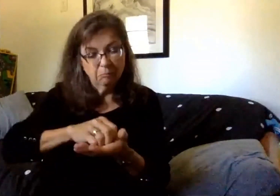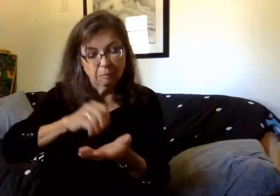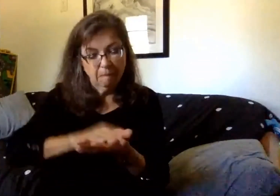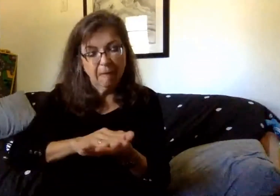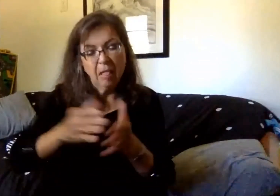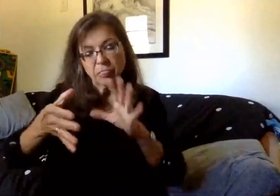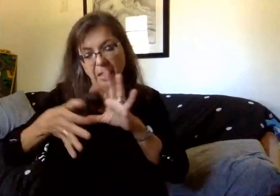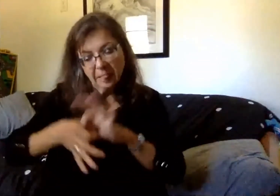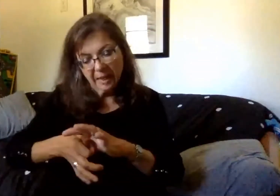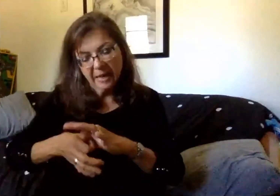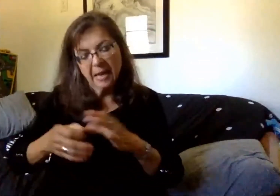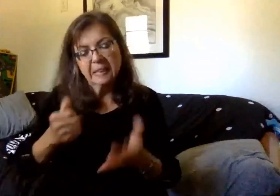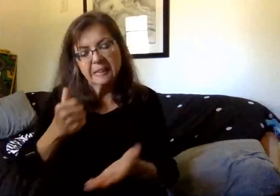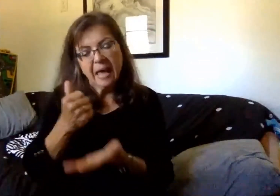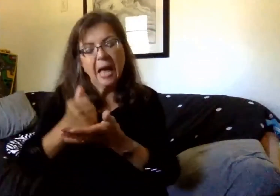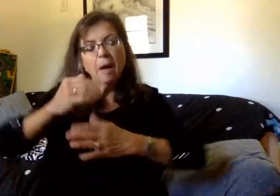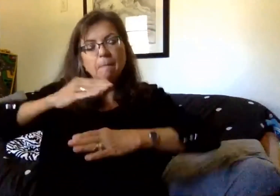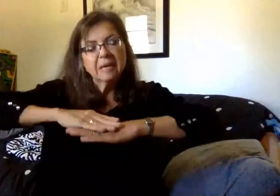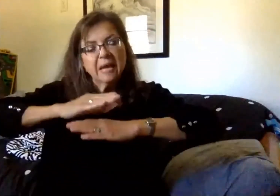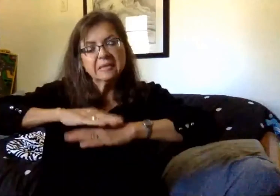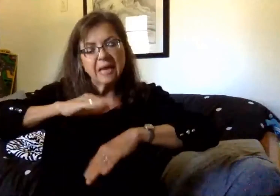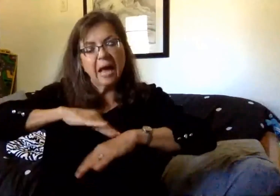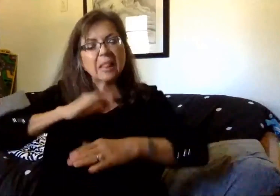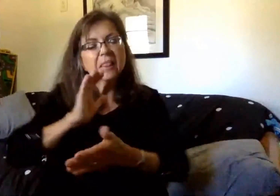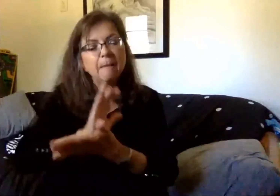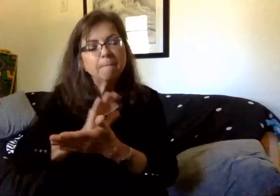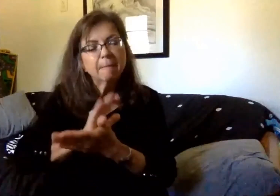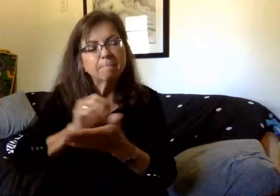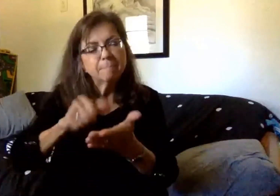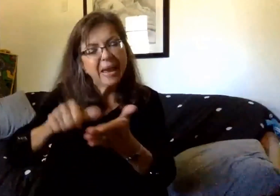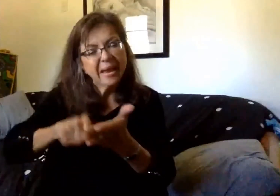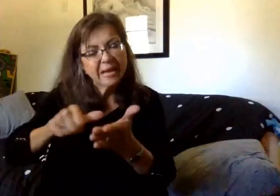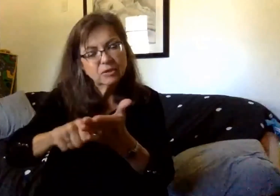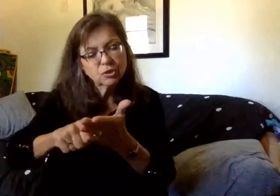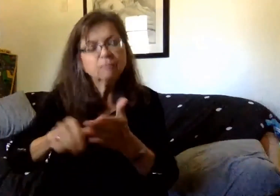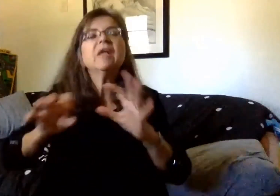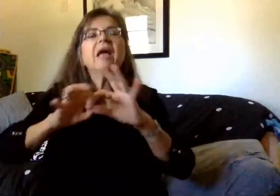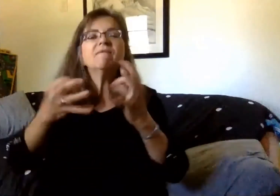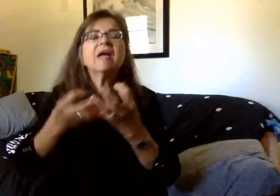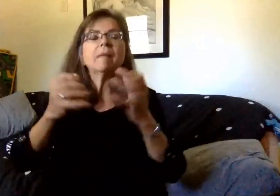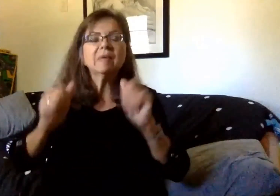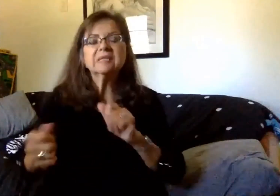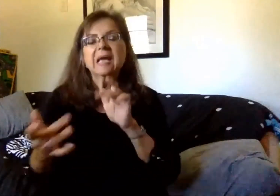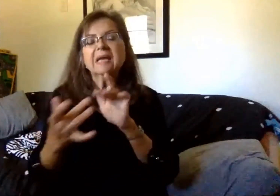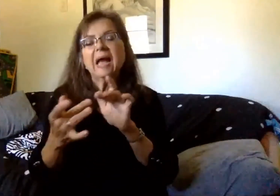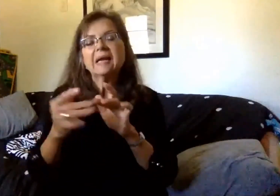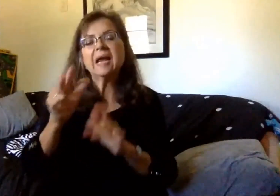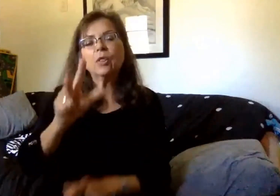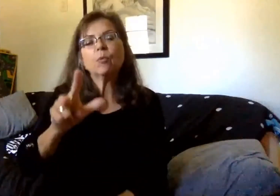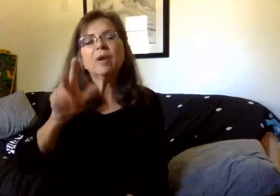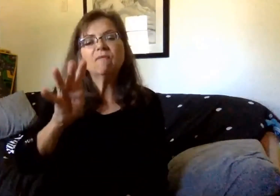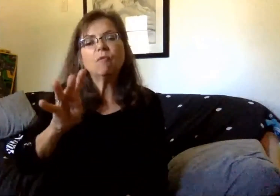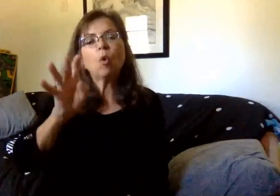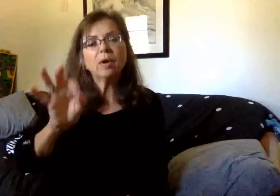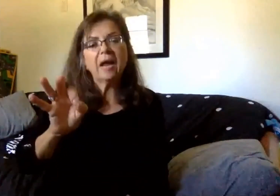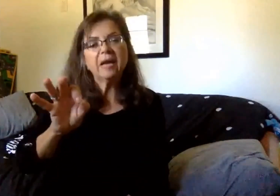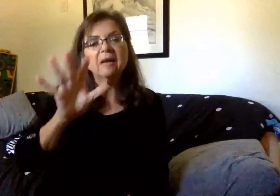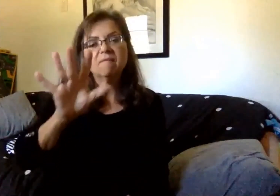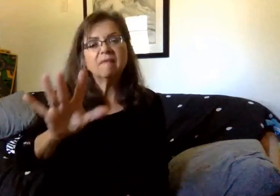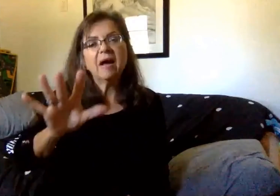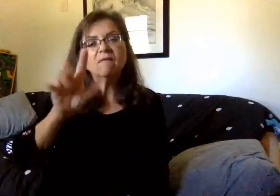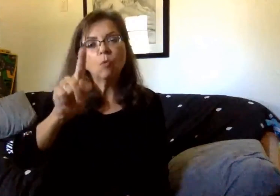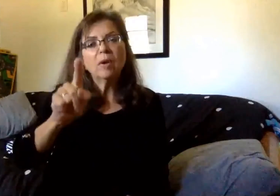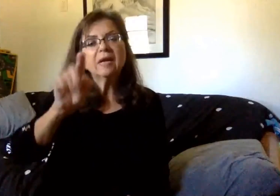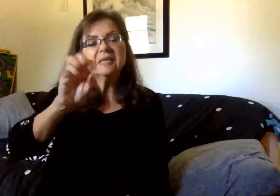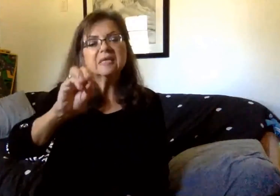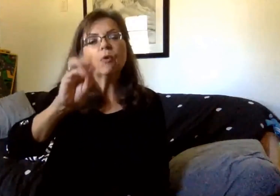help desk on the home page please? Families can contact the help desk at 349-5106